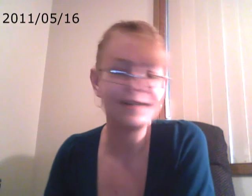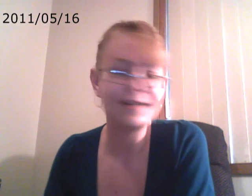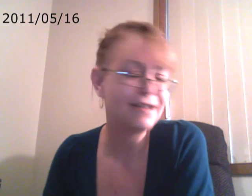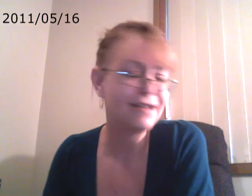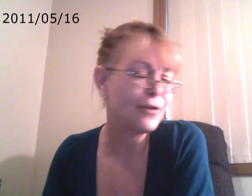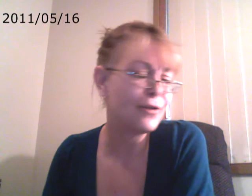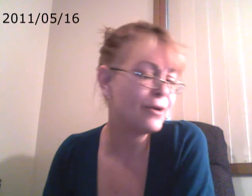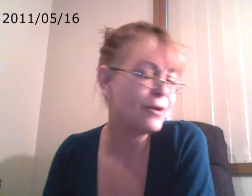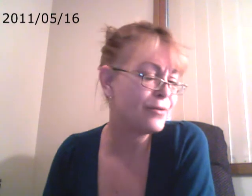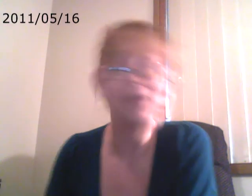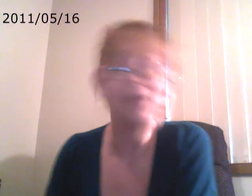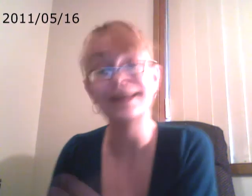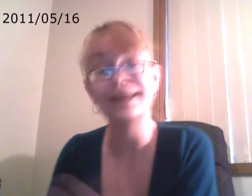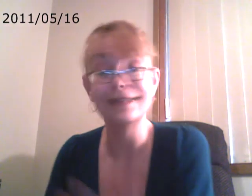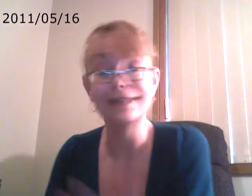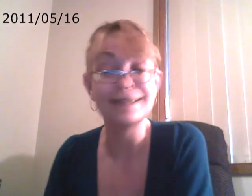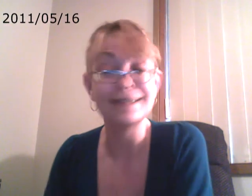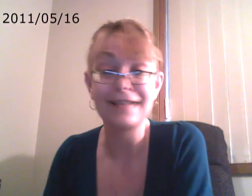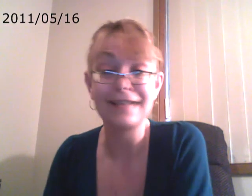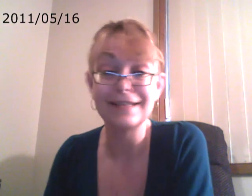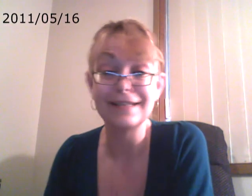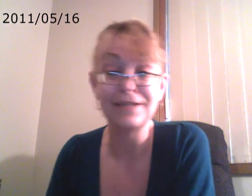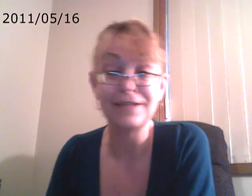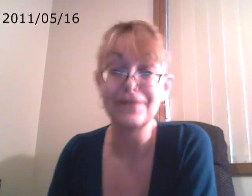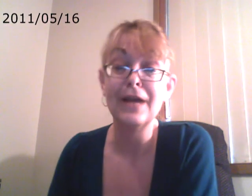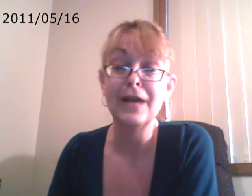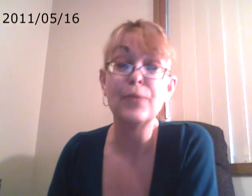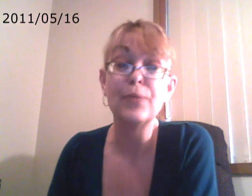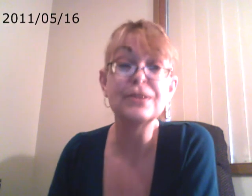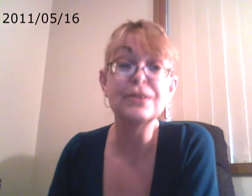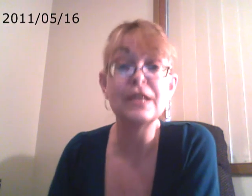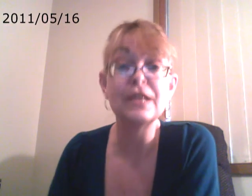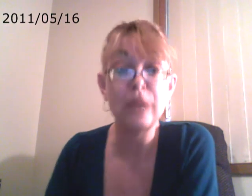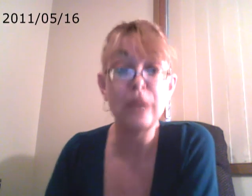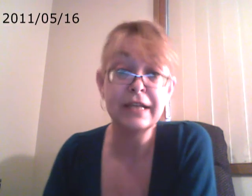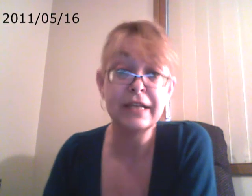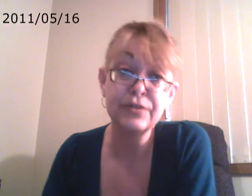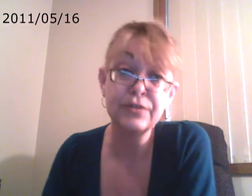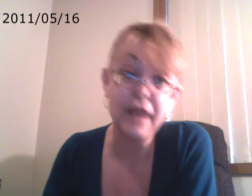are going on with her. But needless to say, it's another person that's waiting to die.